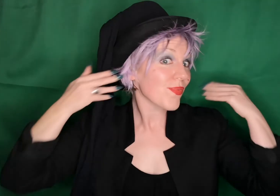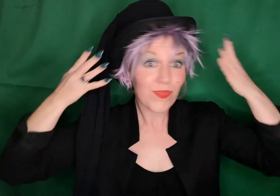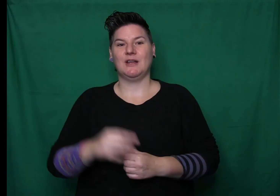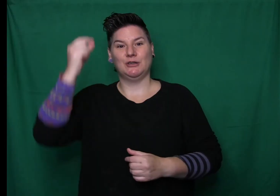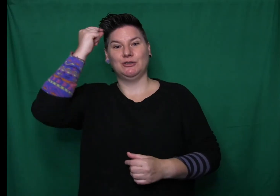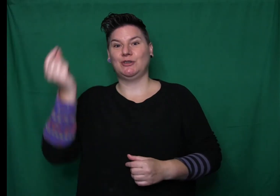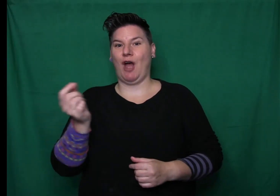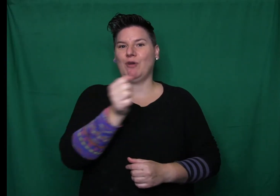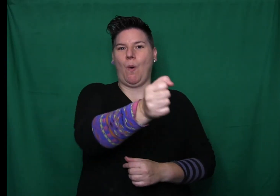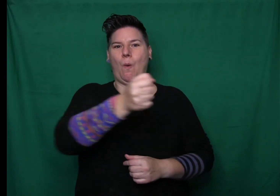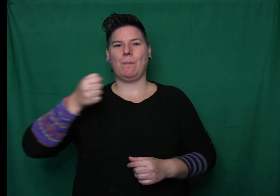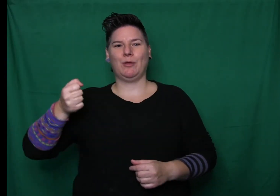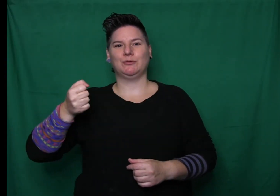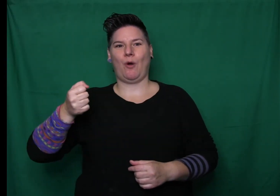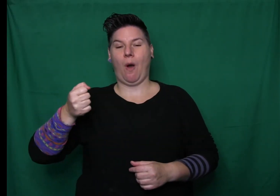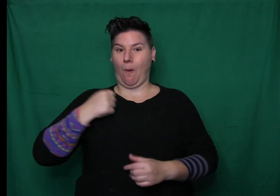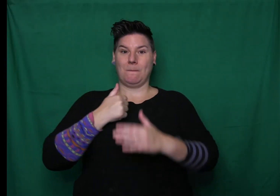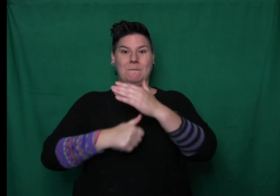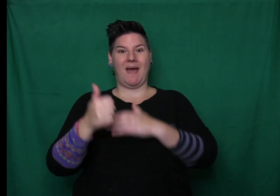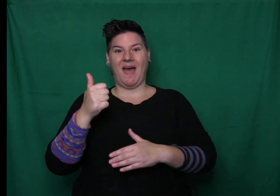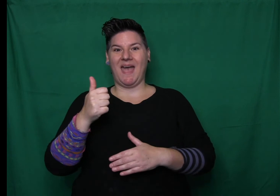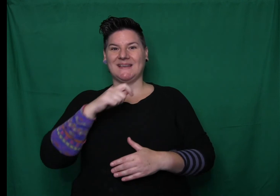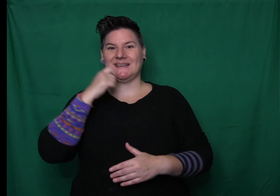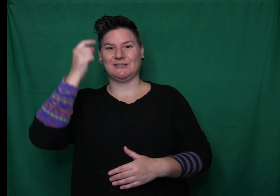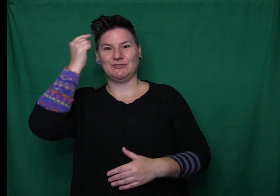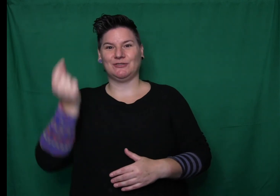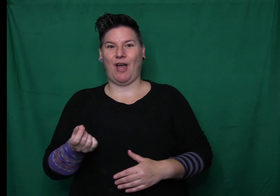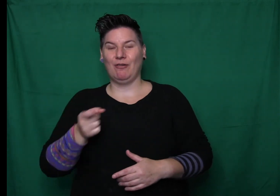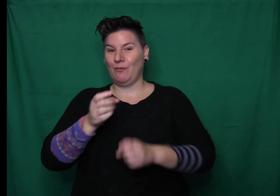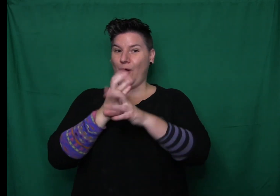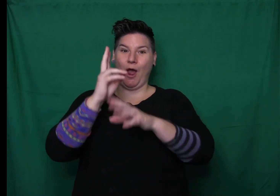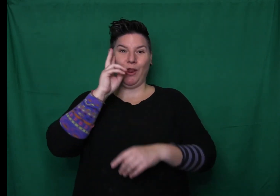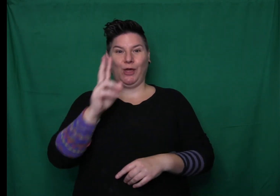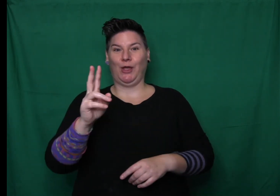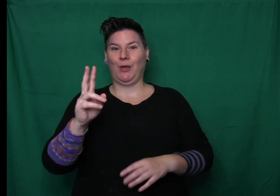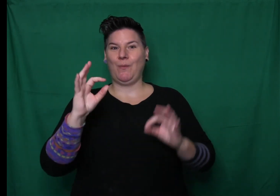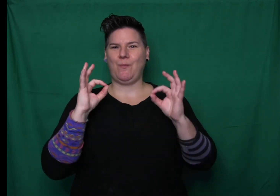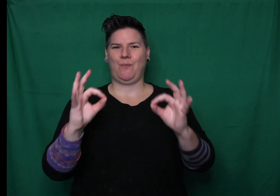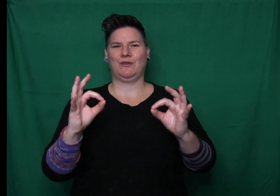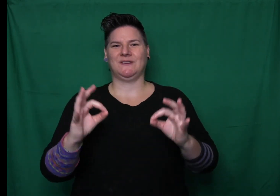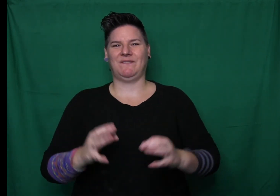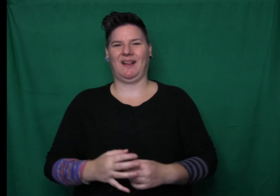I changed my mind. It changed my mistake, but I like this better, said the big witch.